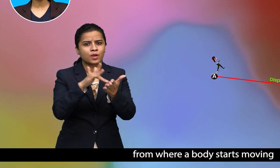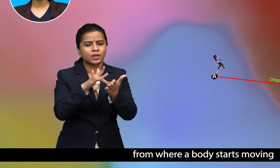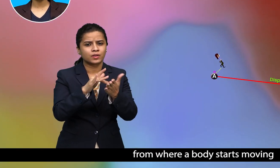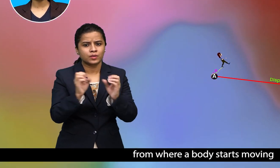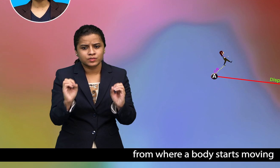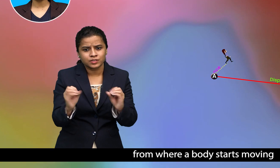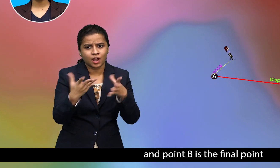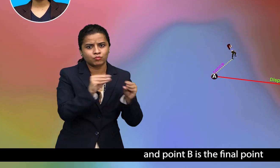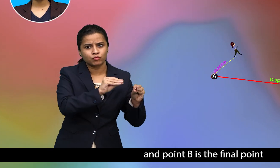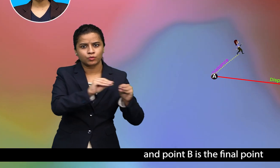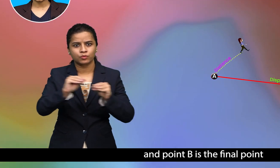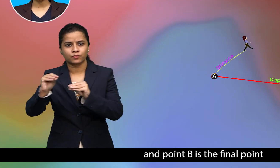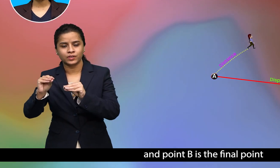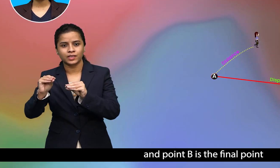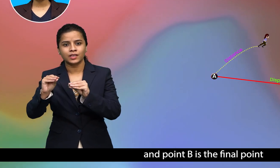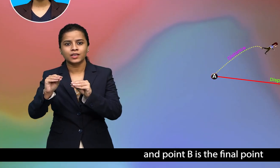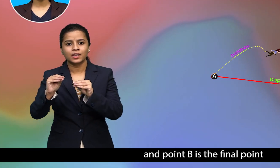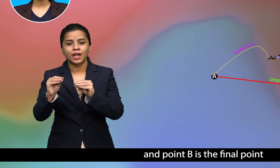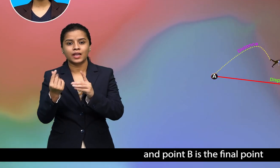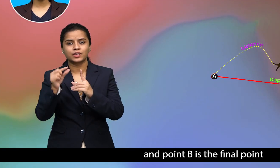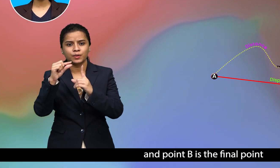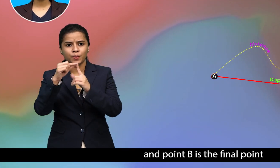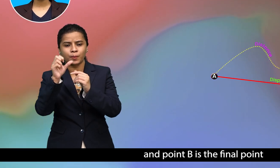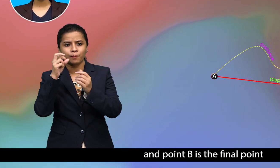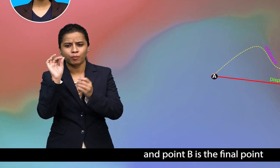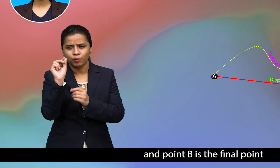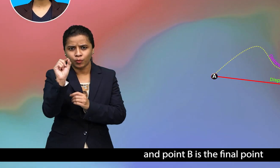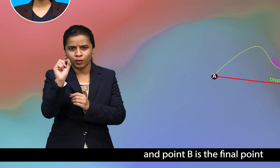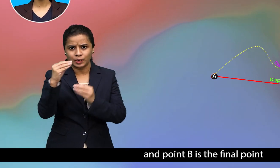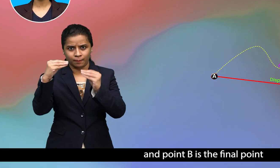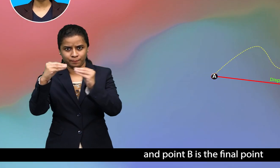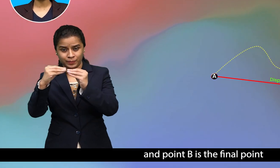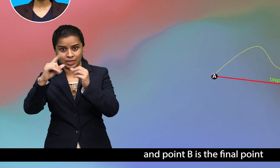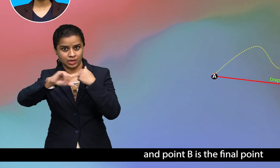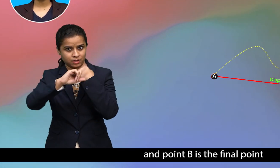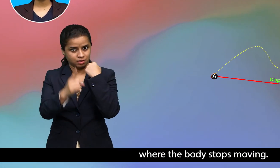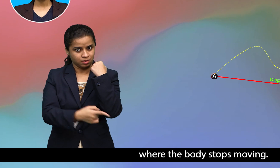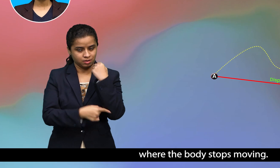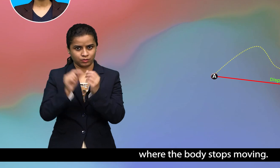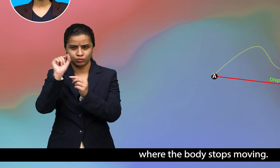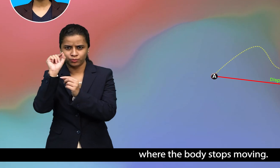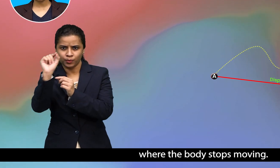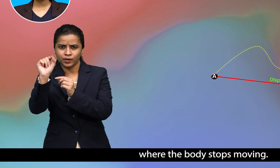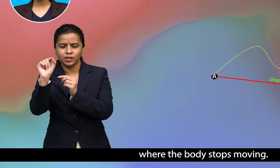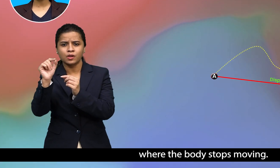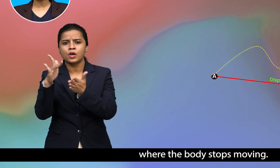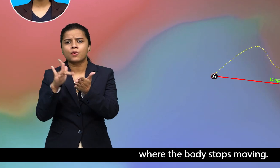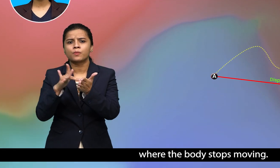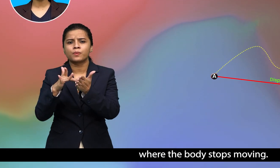moving and point b is the final point where the body stops moving